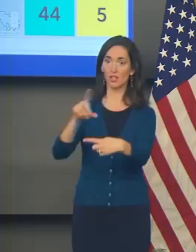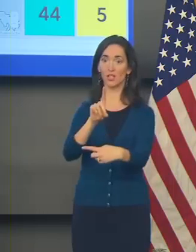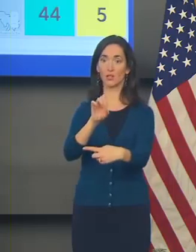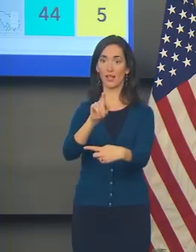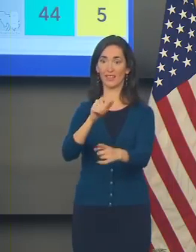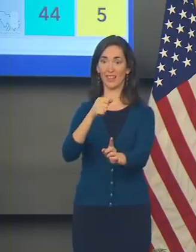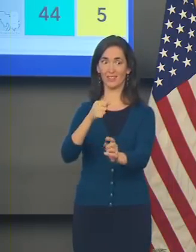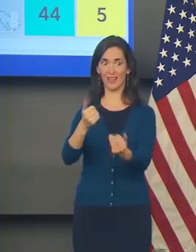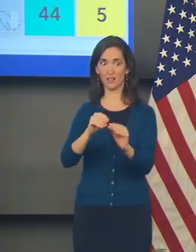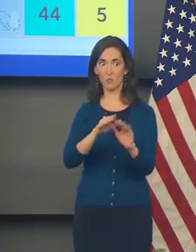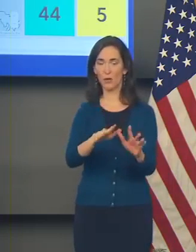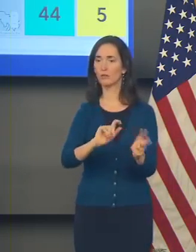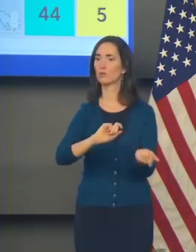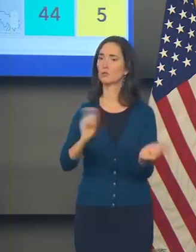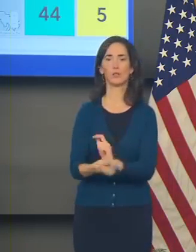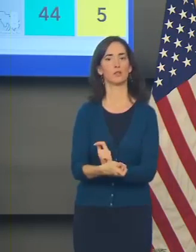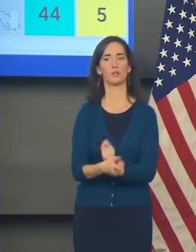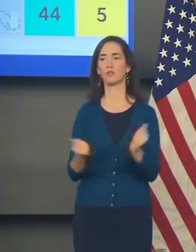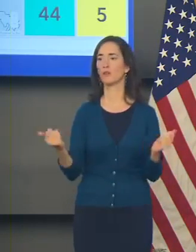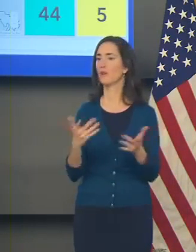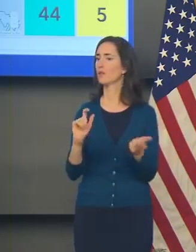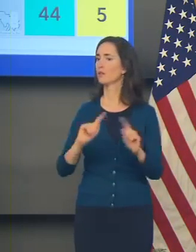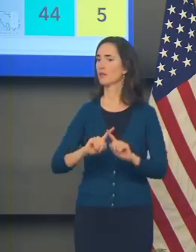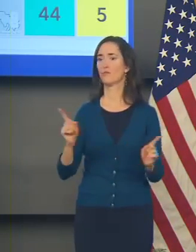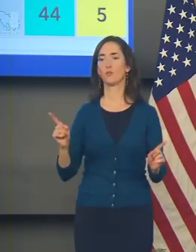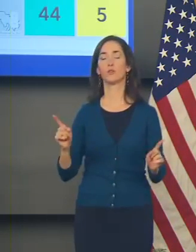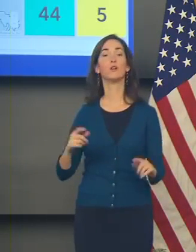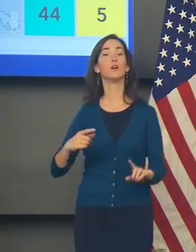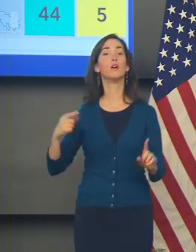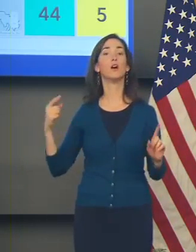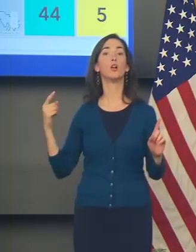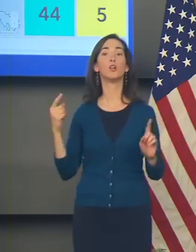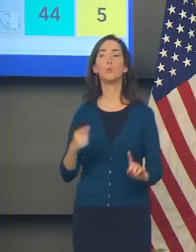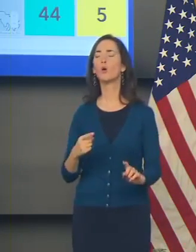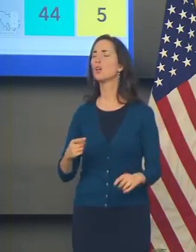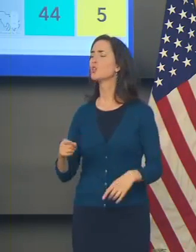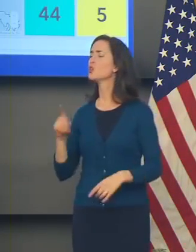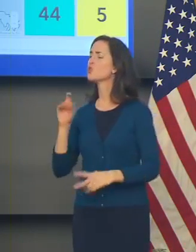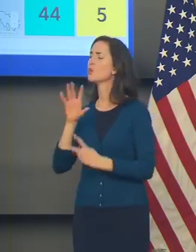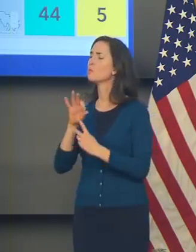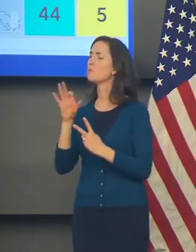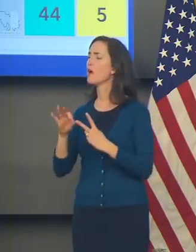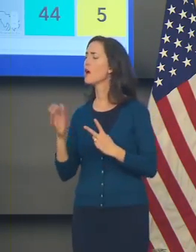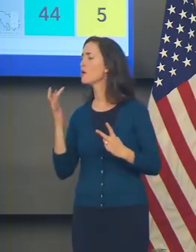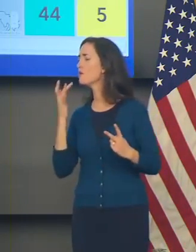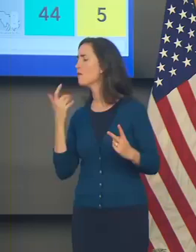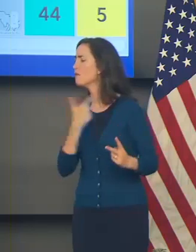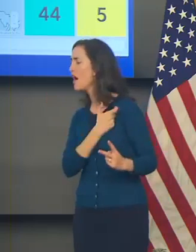And at this point, it's not whether we vaccinate or mask. We have to do both.